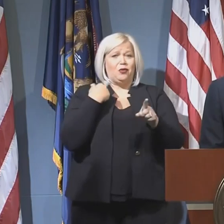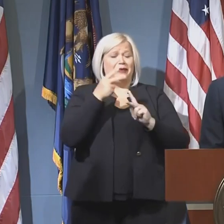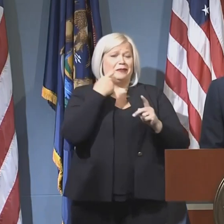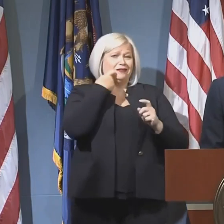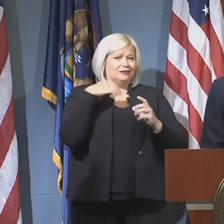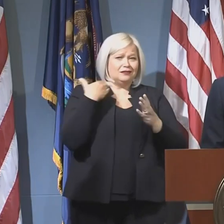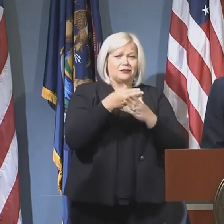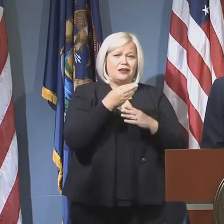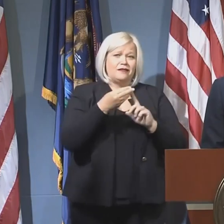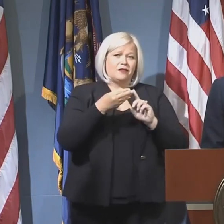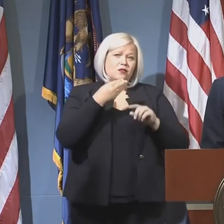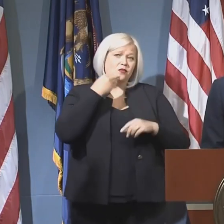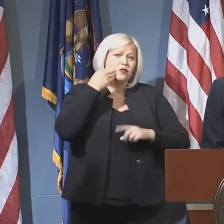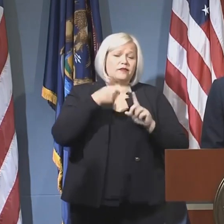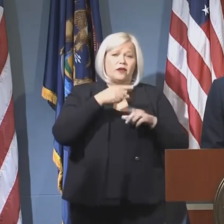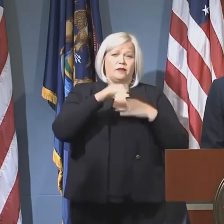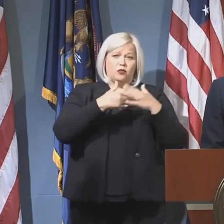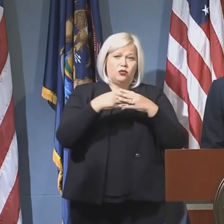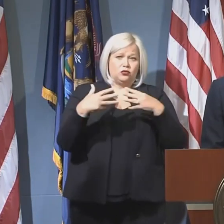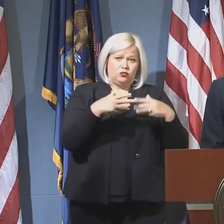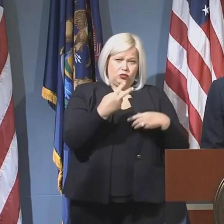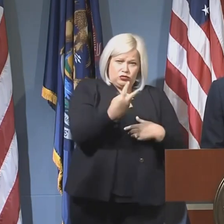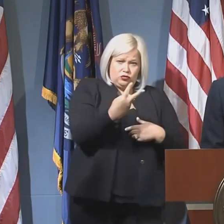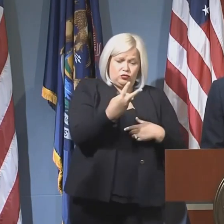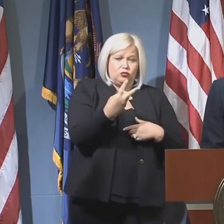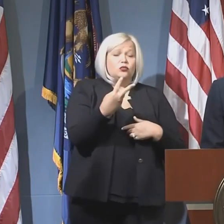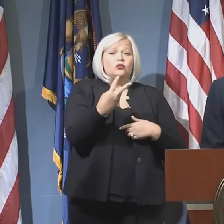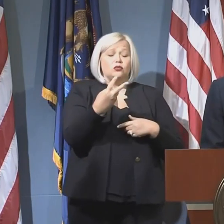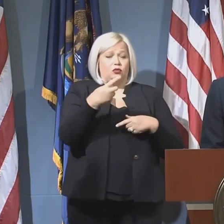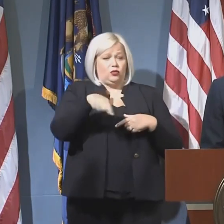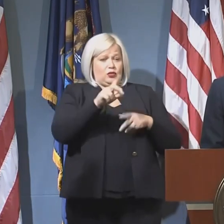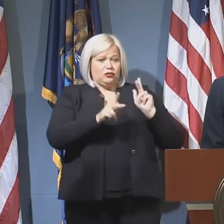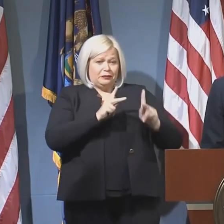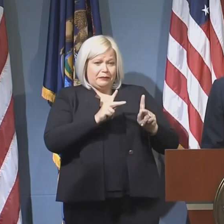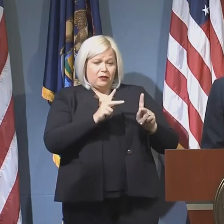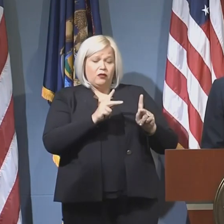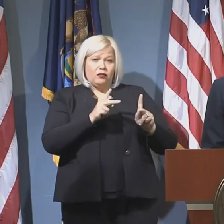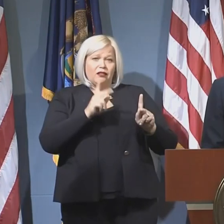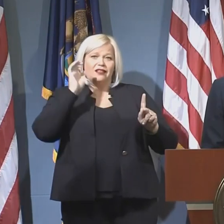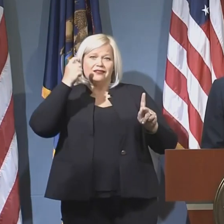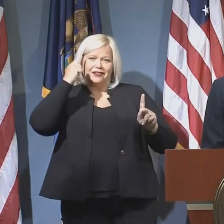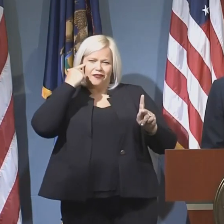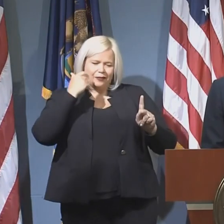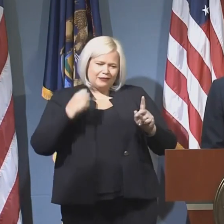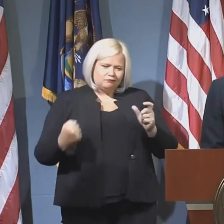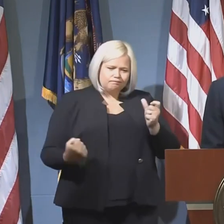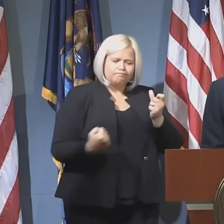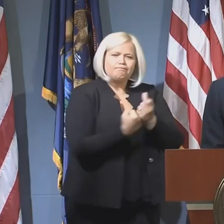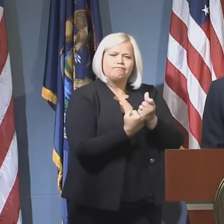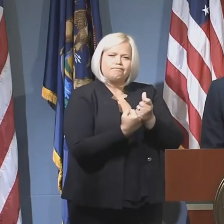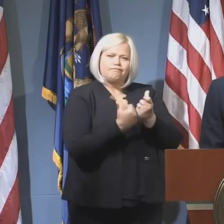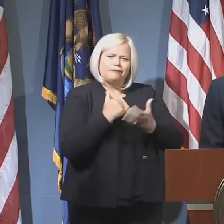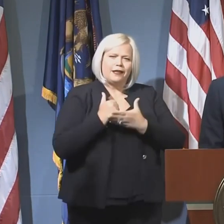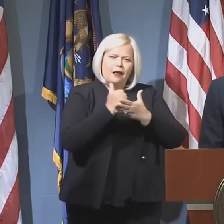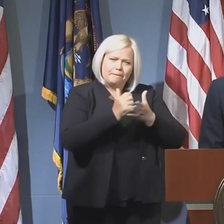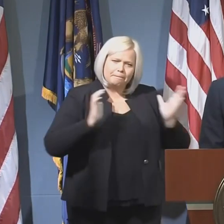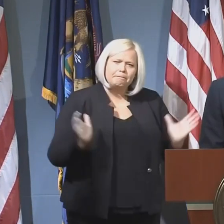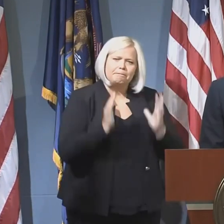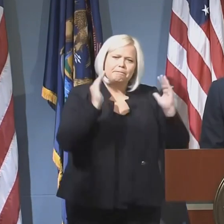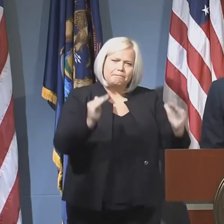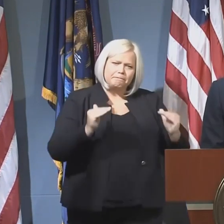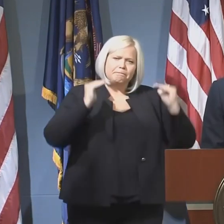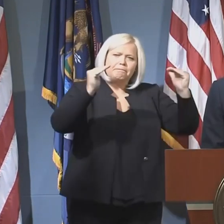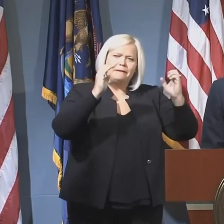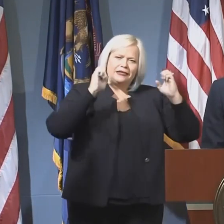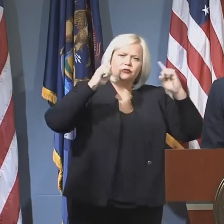II, and the federal government provided them, through the GI Bill, an opportunity to increase their education and increase